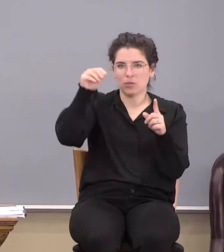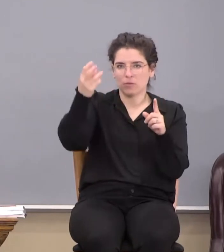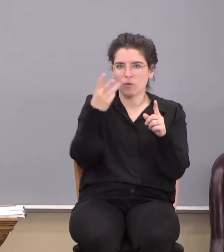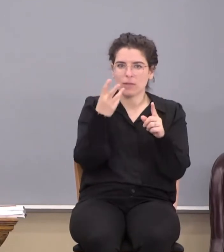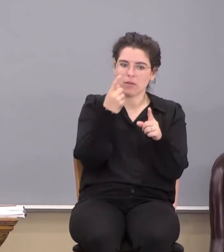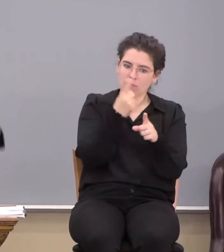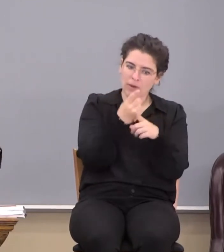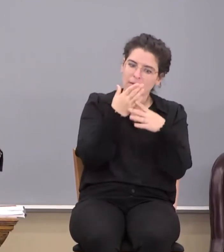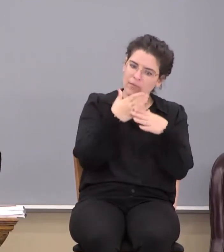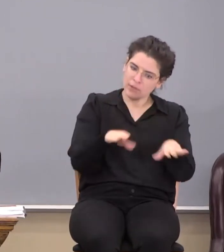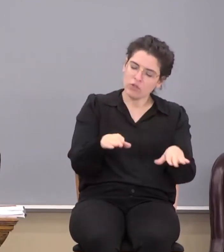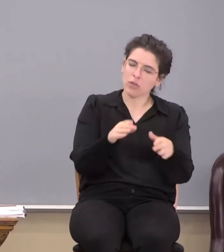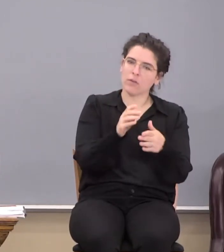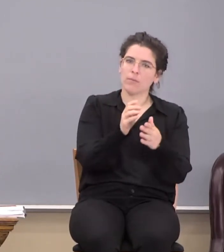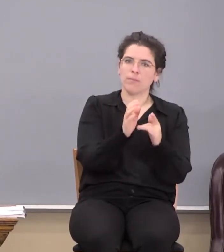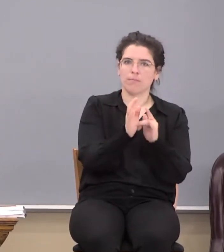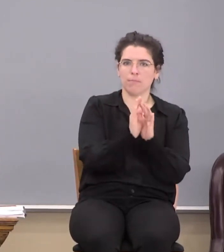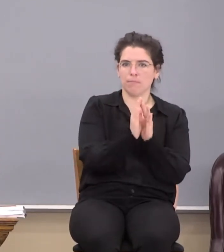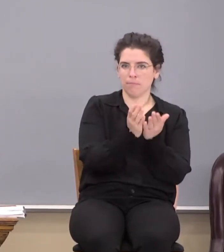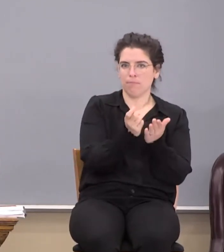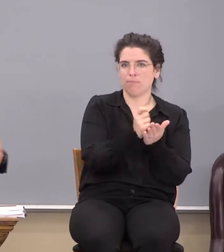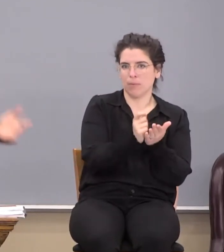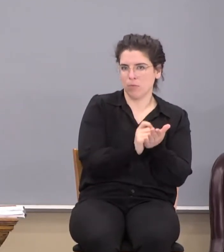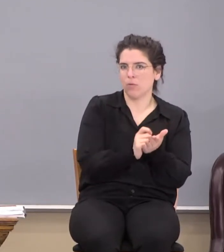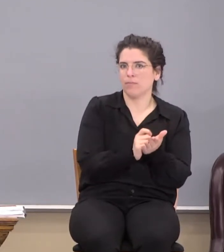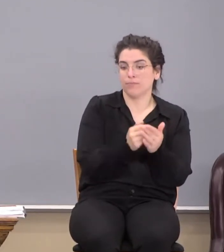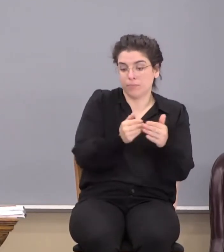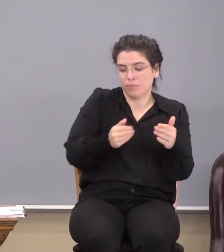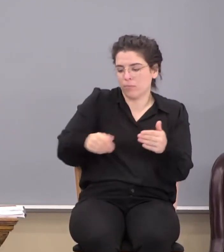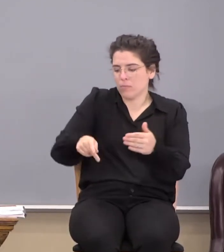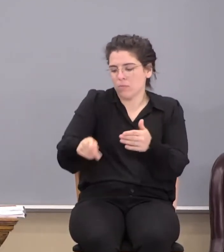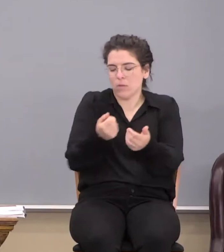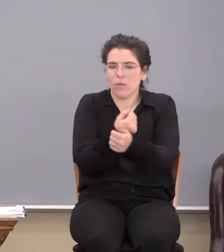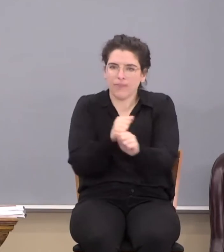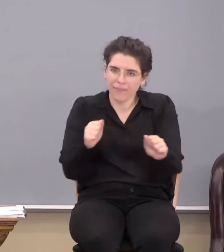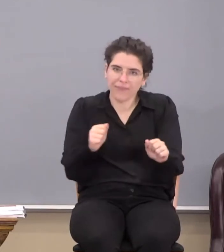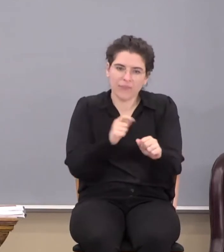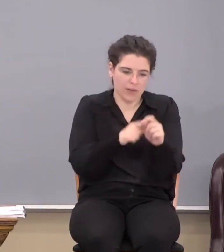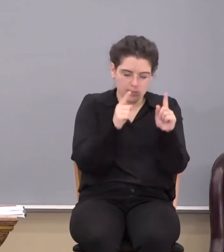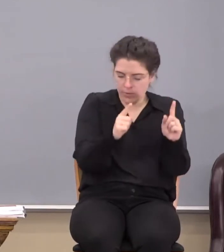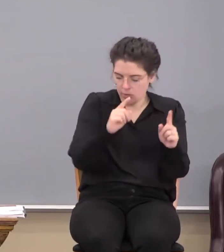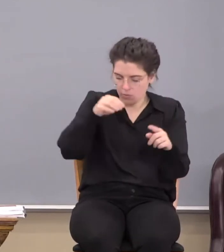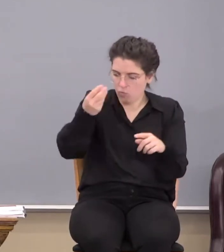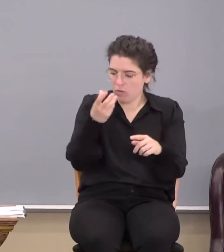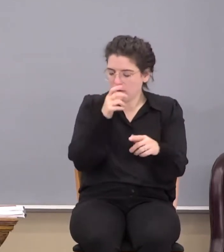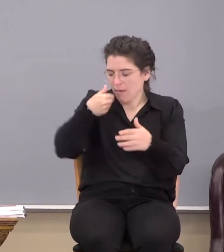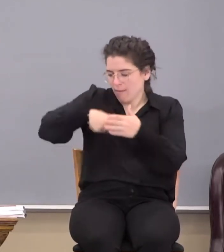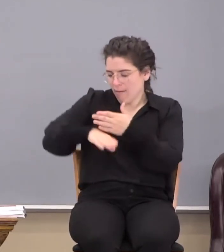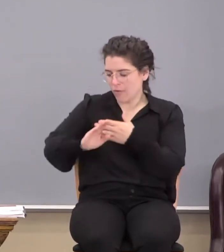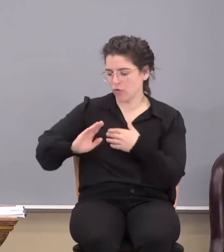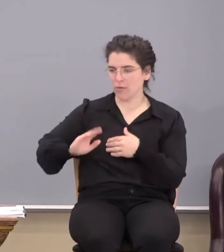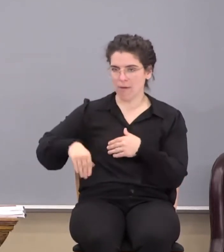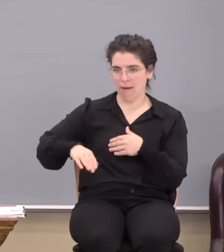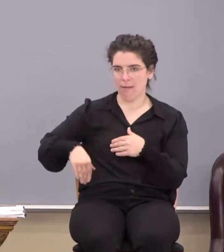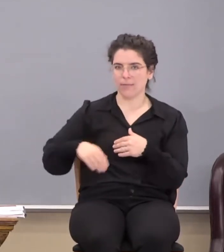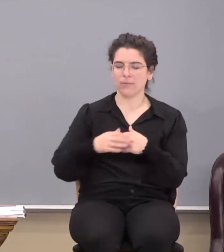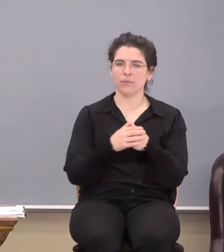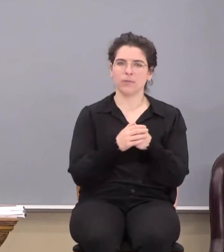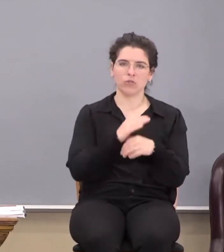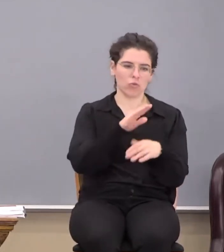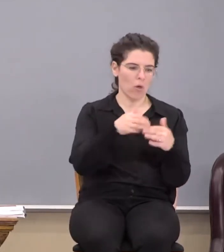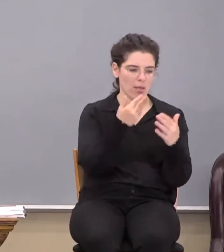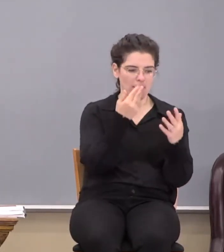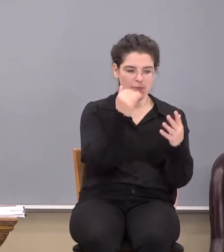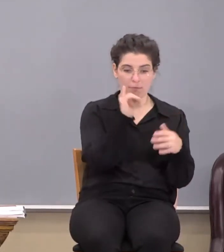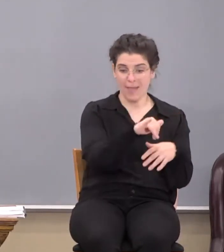even were right division biblical. Right? Before Paul was saved, the dispensation of grace hadn't come in yet. So all those